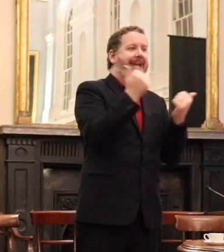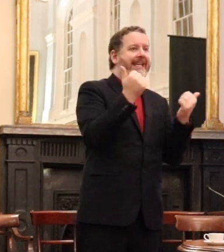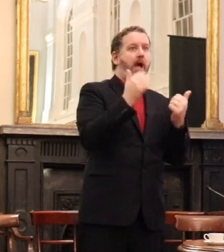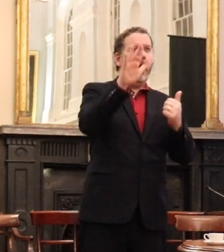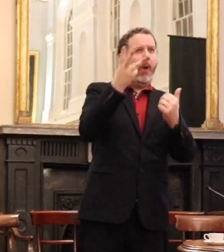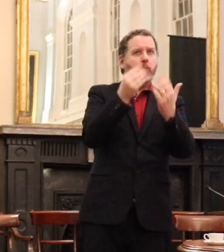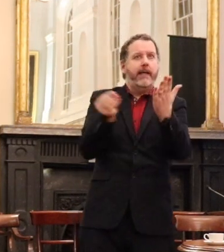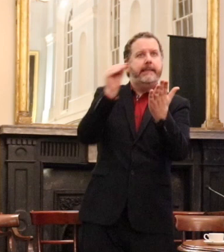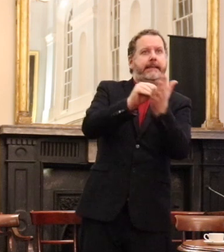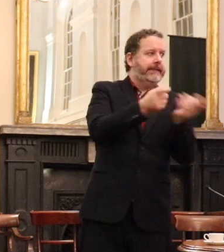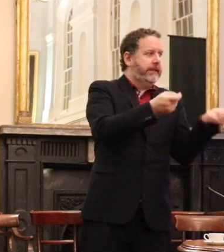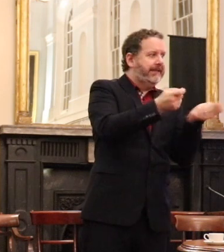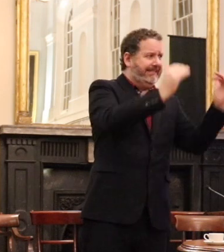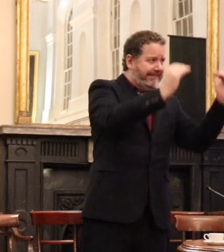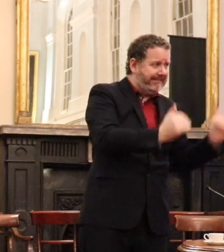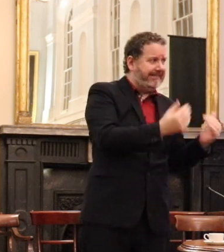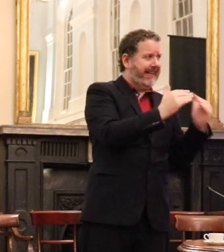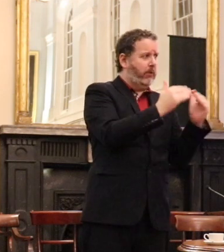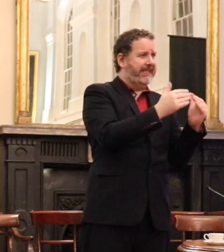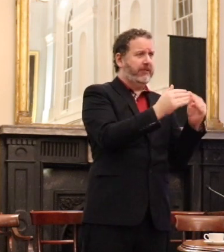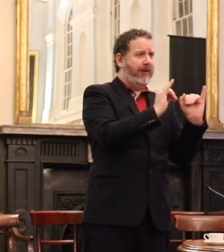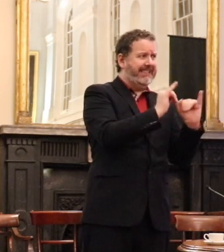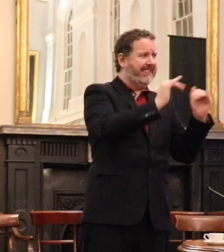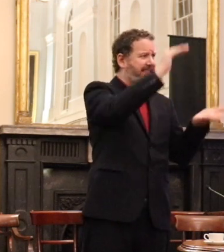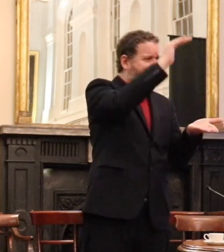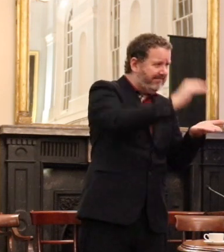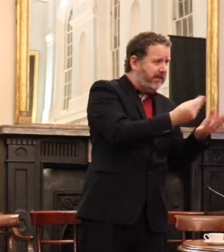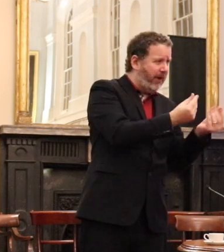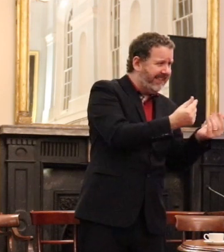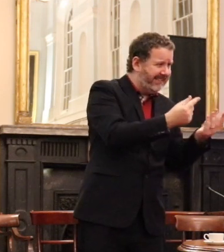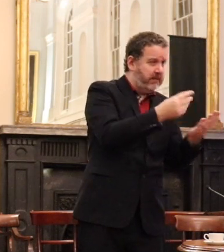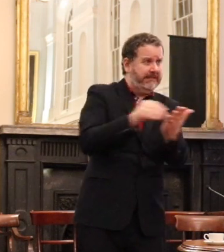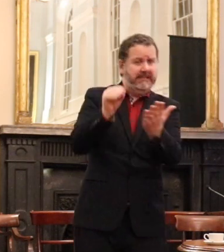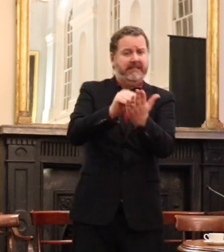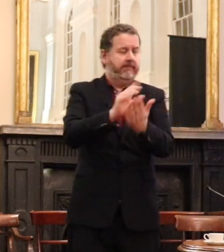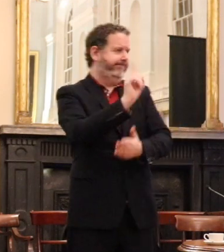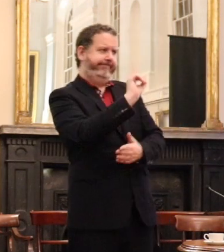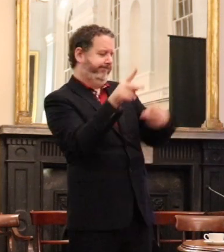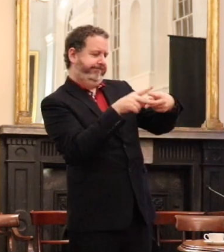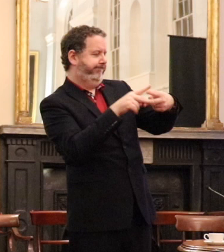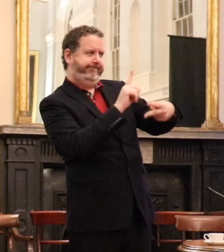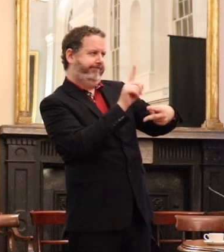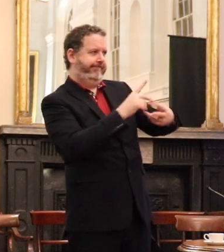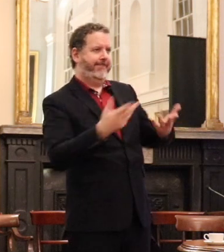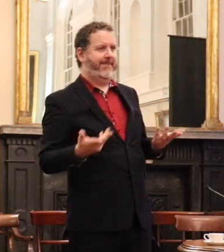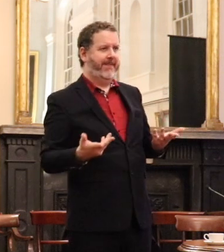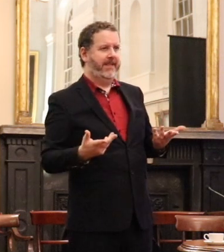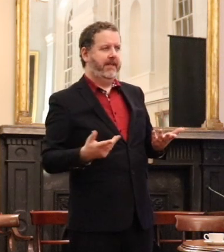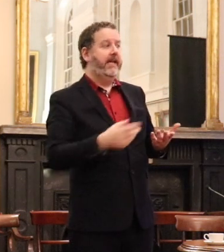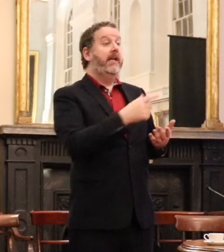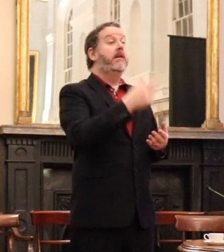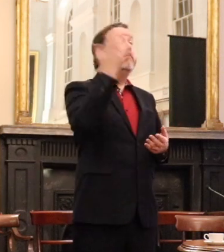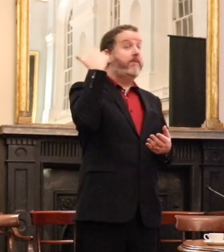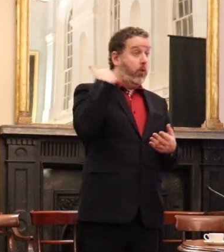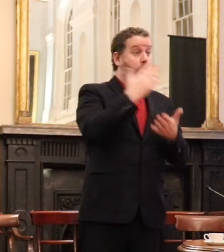with the housing crisis. therefore significant proposals to tackle the housing crisis have been methodically arguing that that's unconstitutional